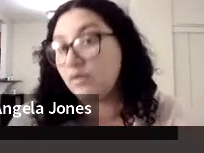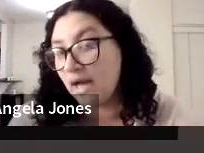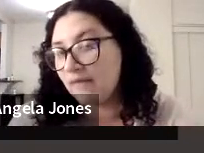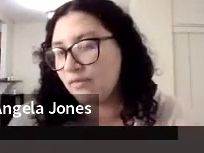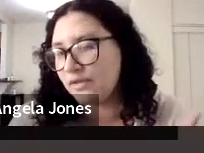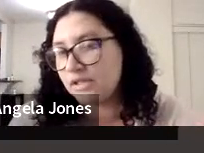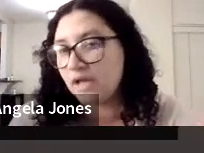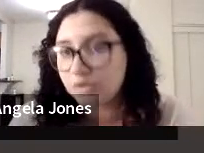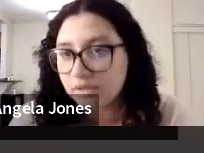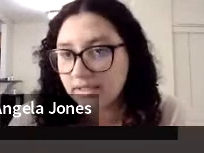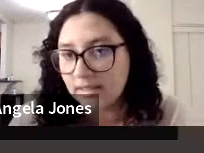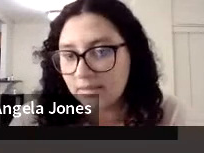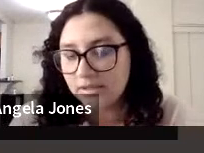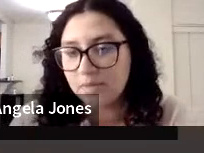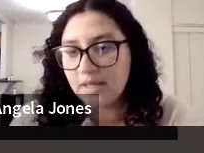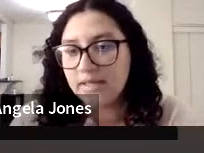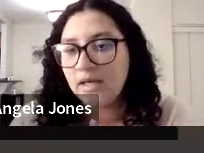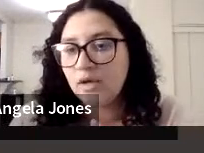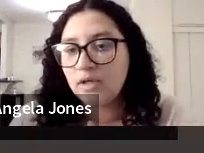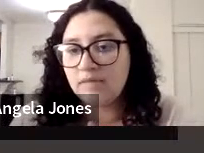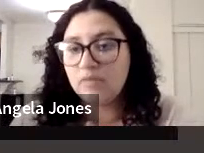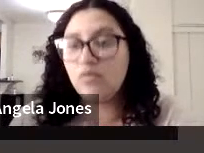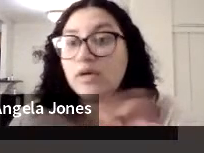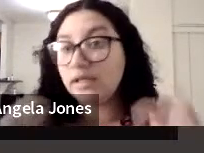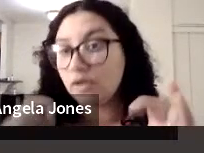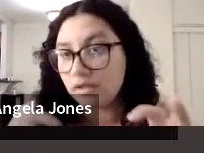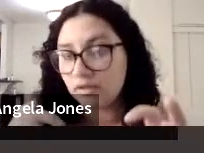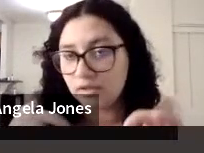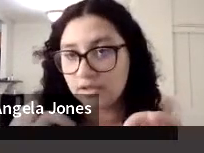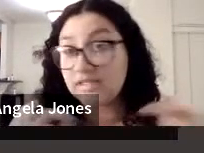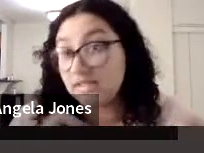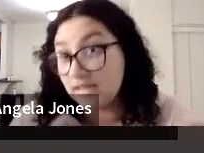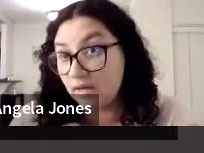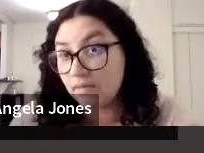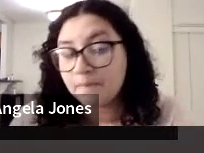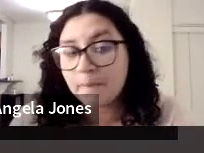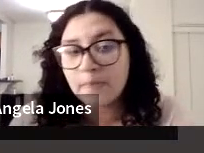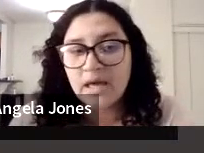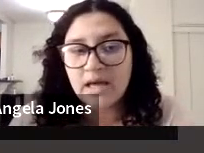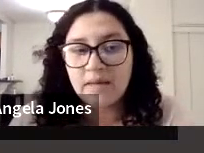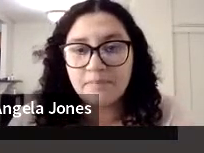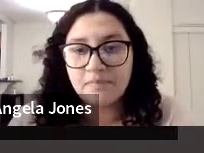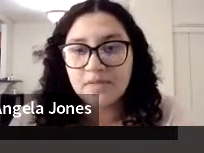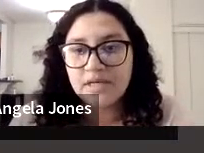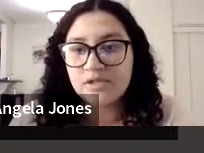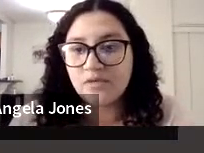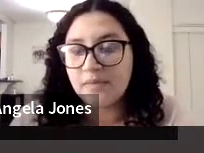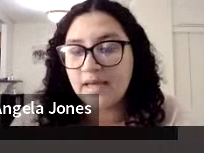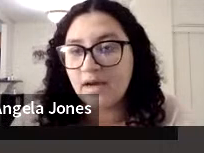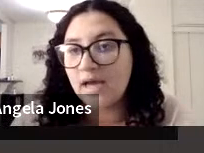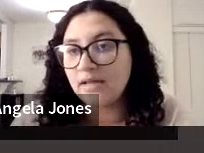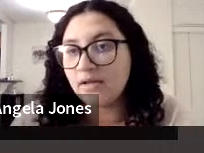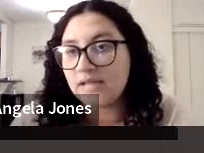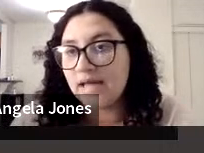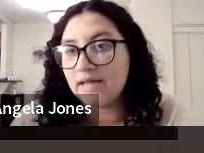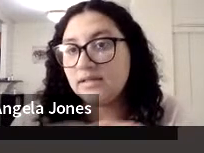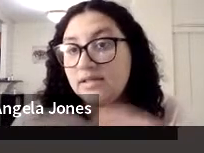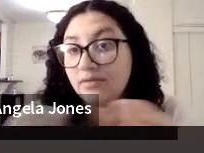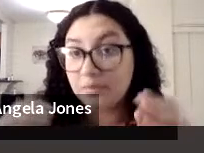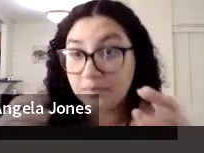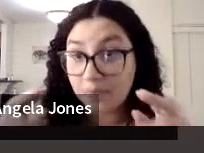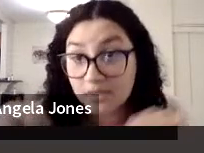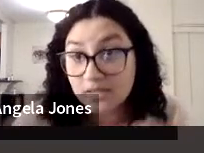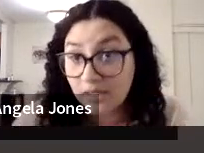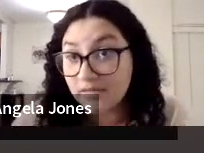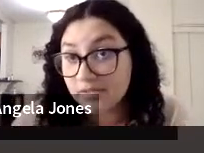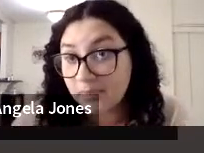micrograph, which is not truly an image, but gave me really good detail. And so from there, I looked at